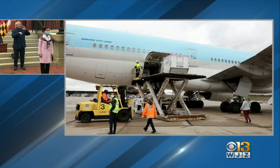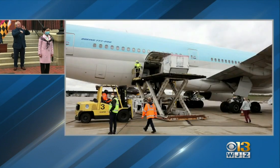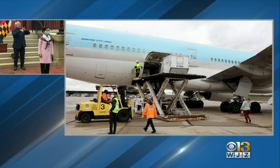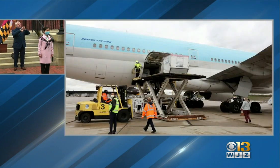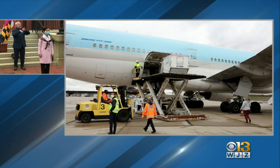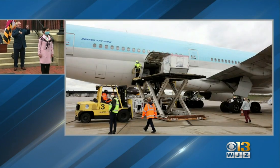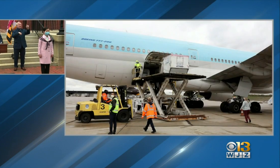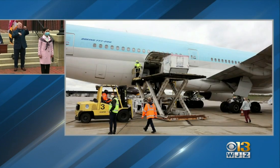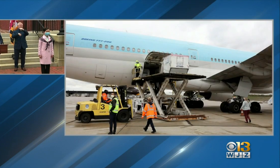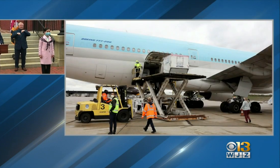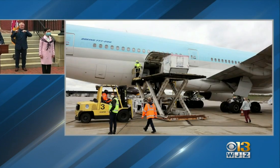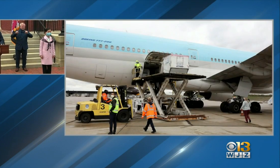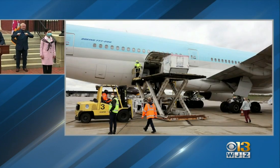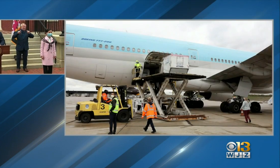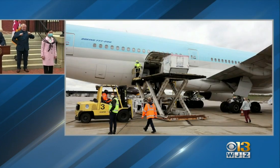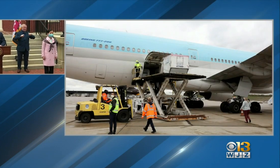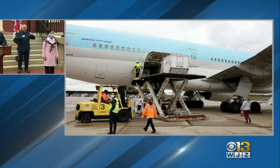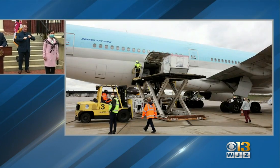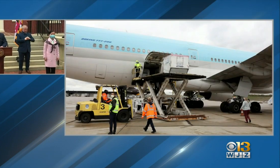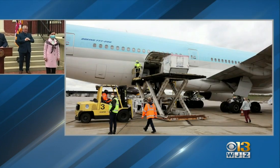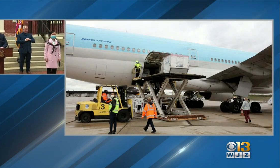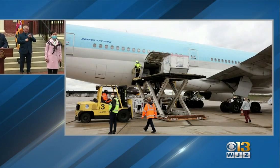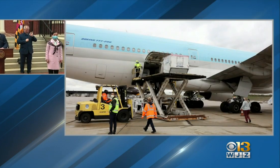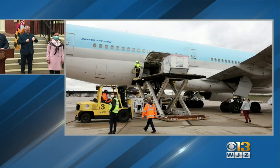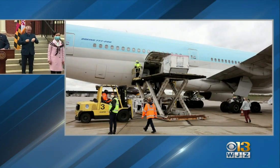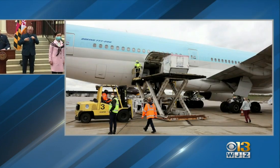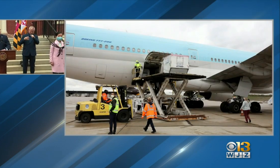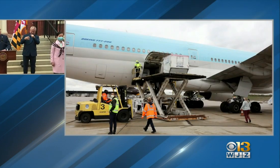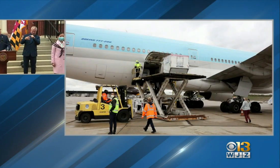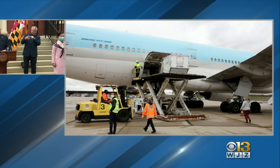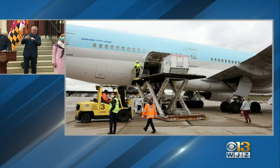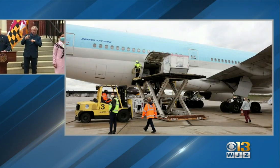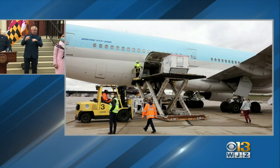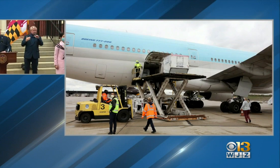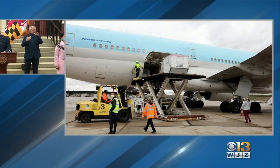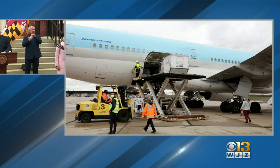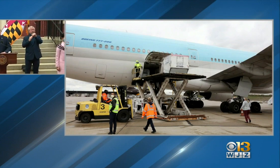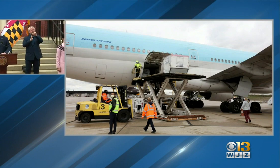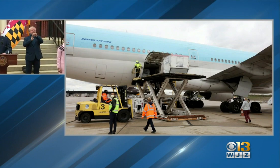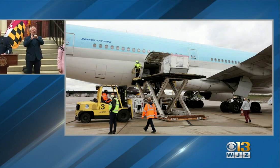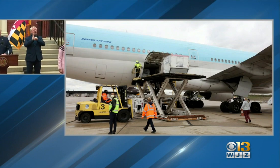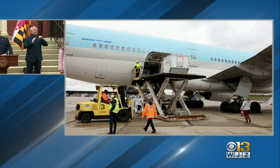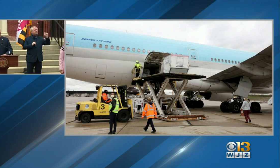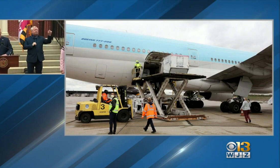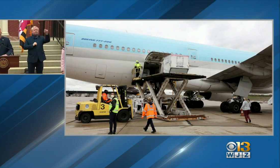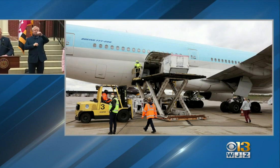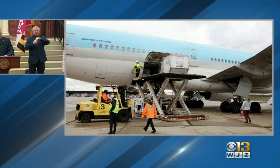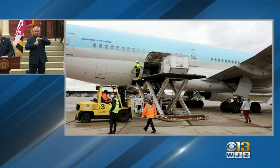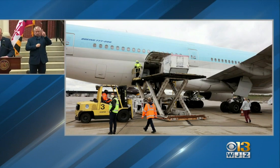by four of the top five states in America combined.